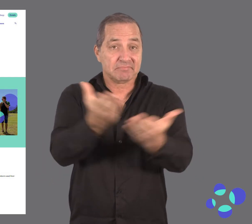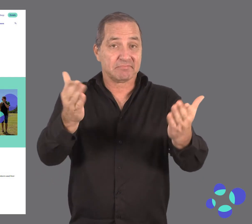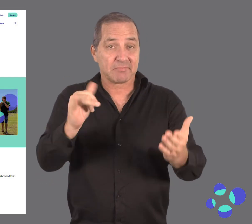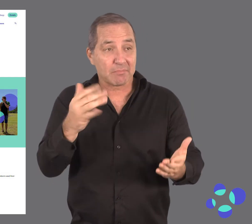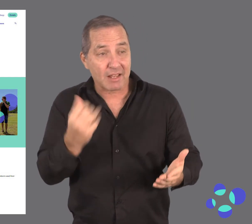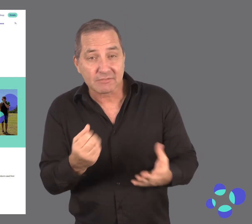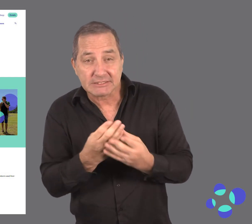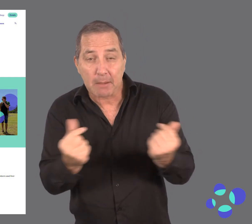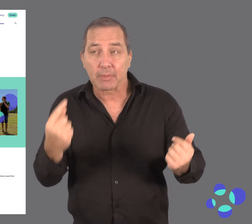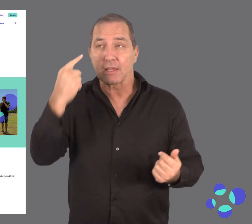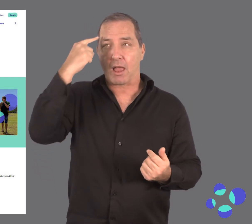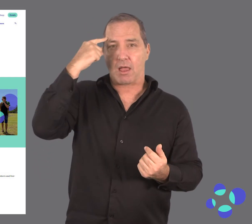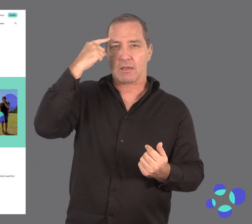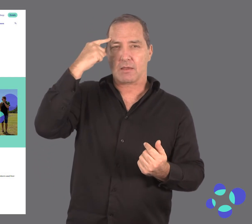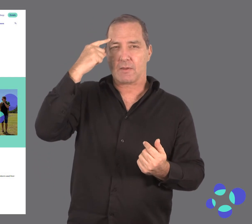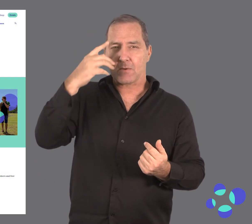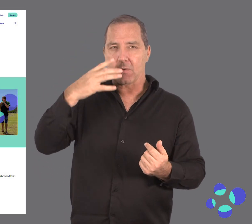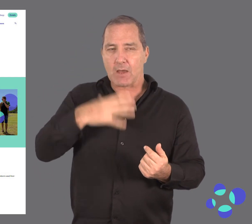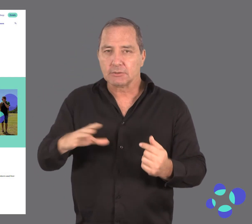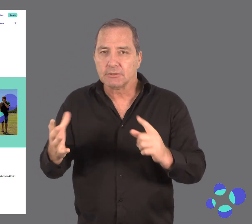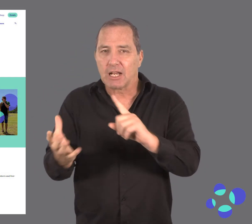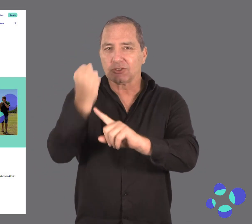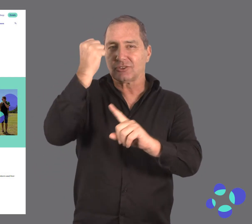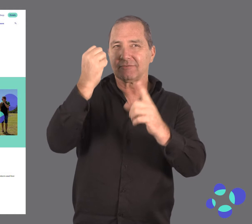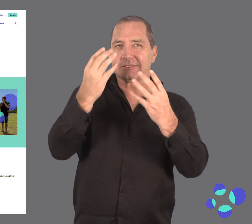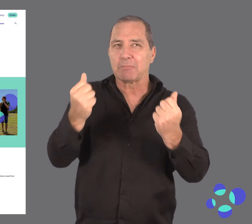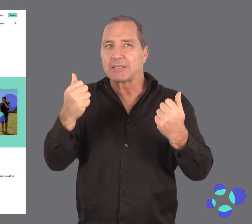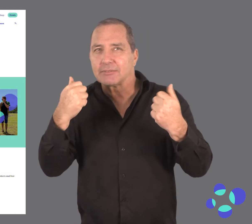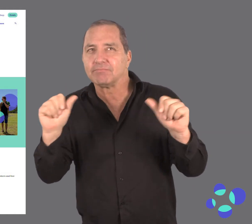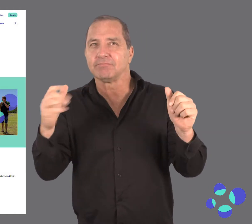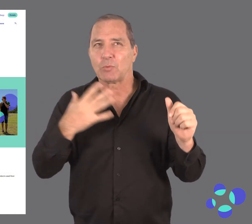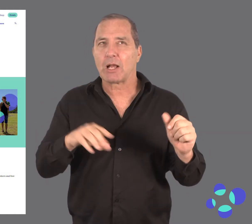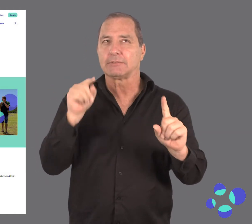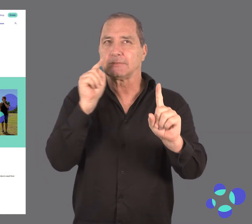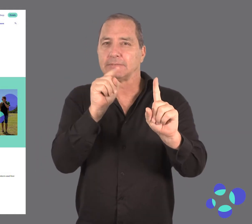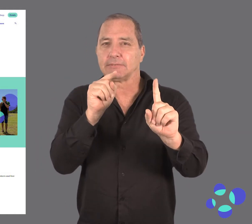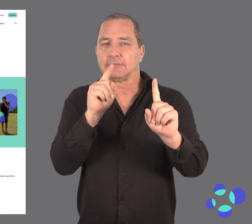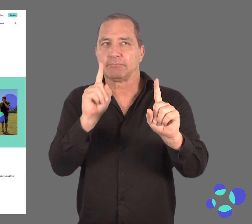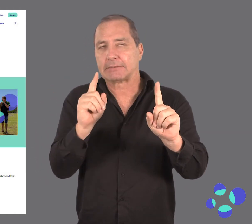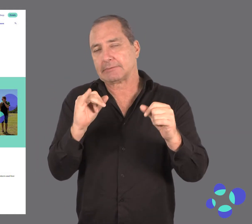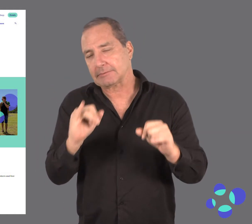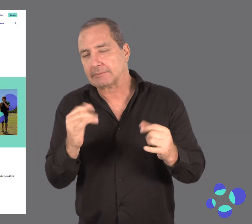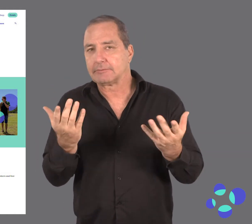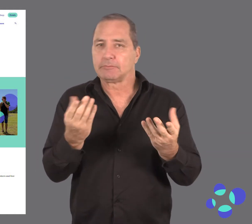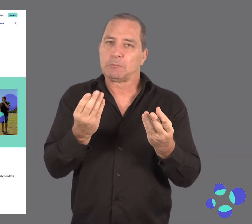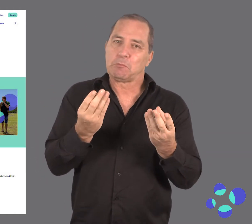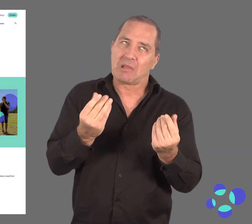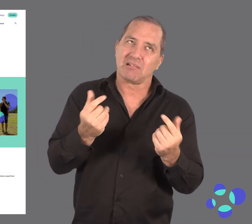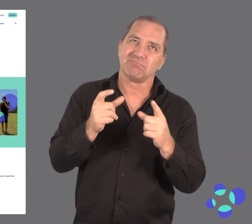a grants program. If you have a dream or a desire that you would like to achieve but unfortunately don't have